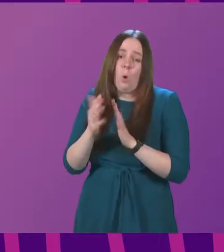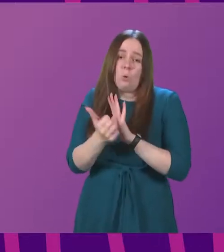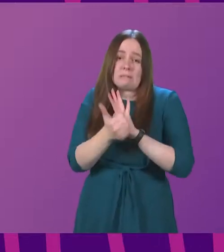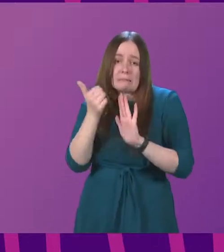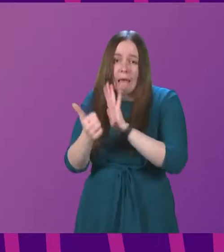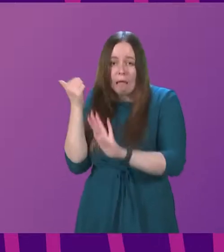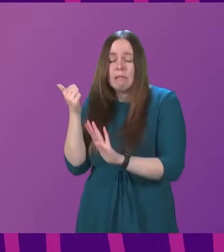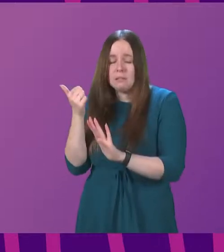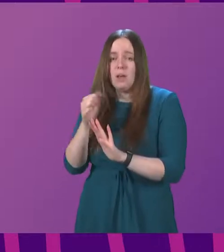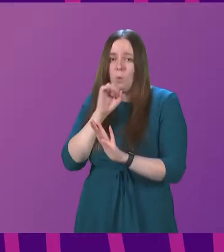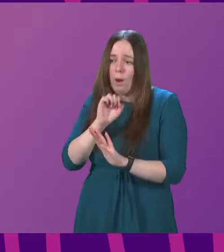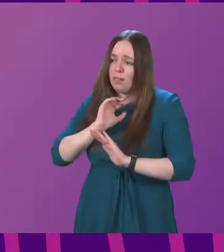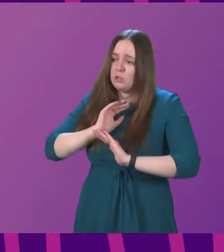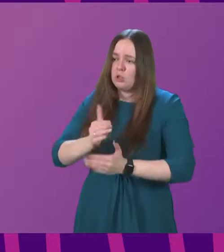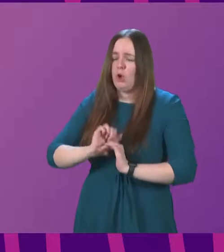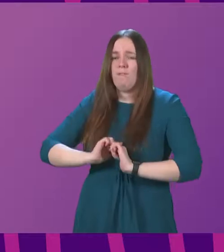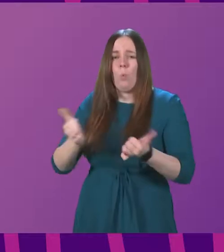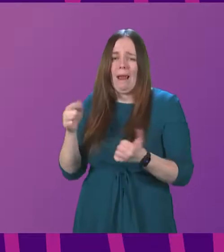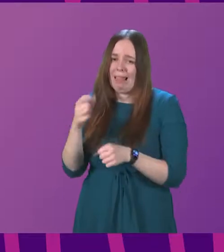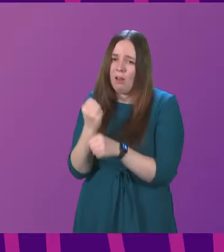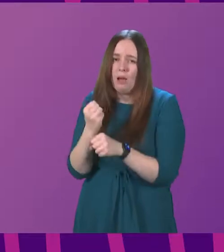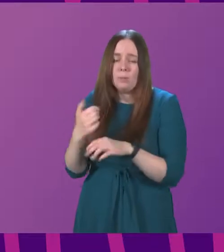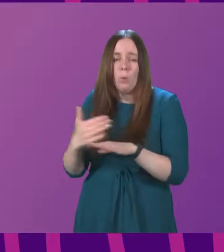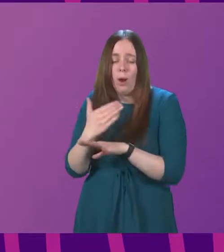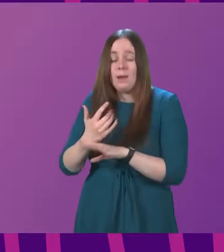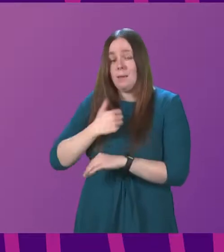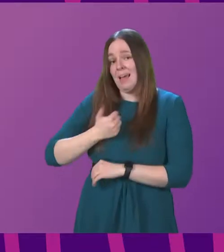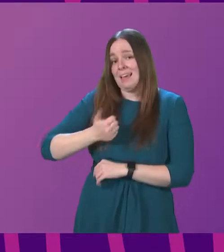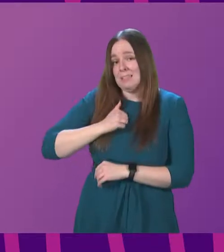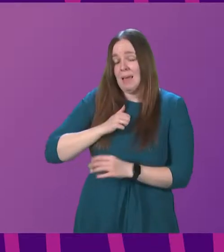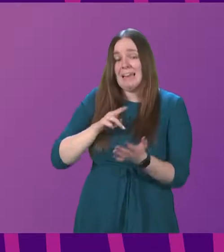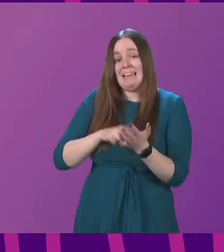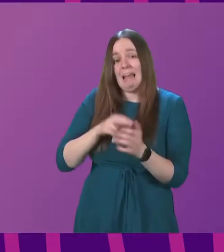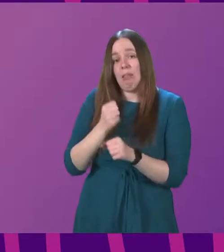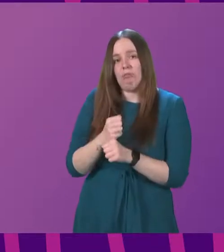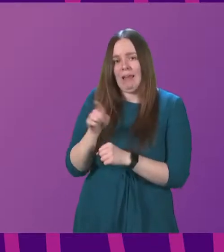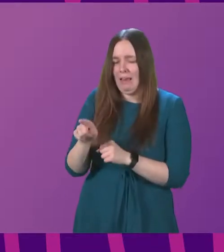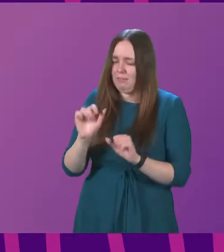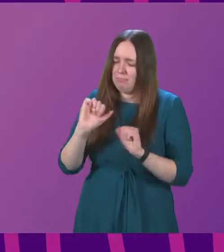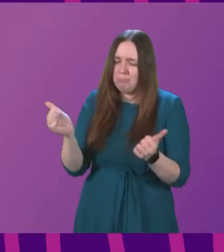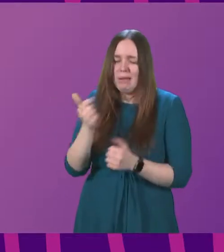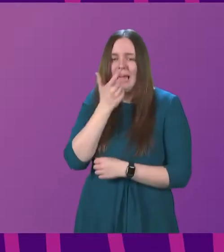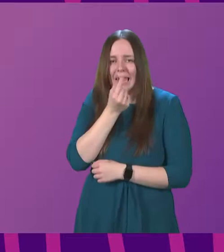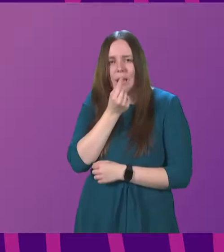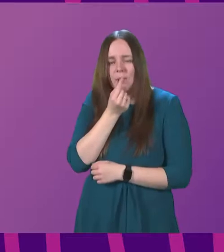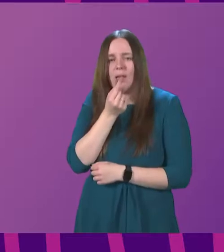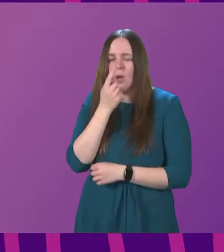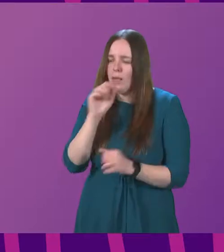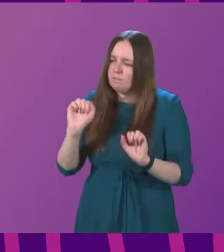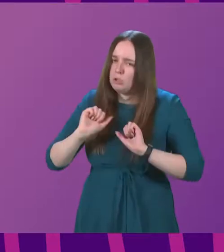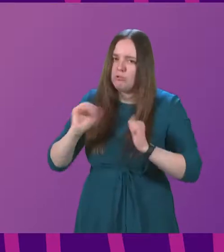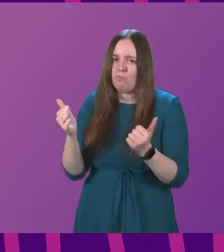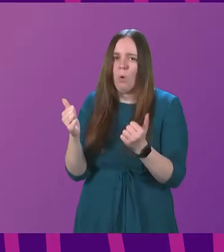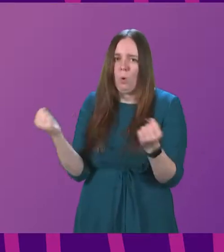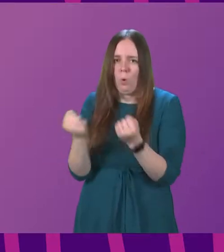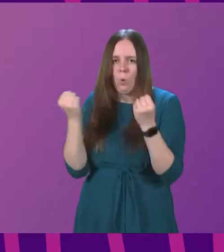that will serve Neil very well in government. In my estimation, Neil is highly able, and I have no doubt that he will be a strong asset